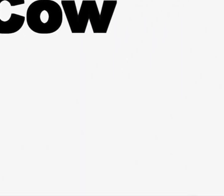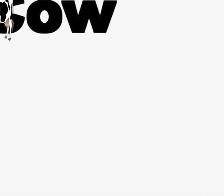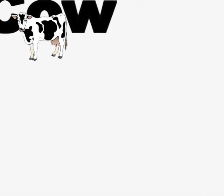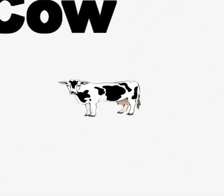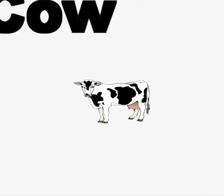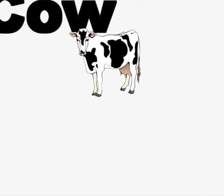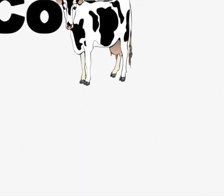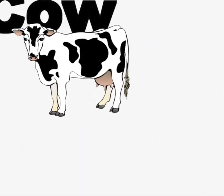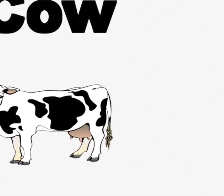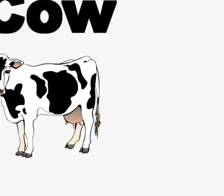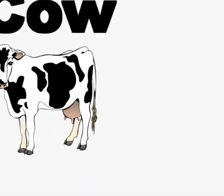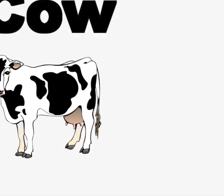Cow